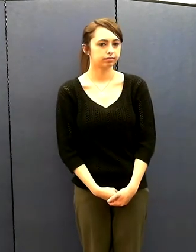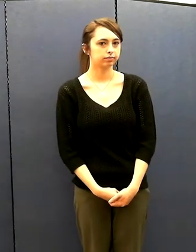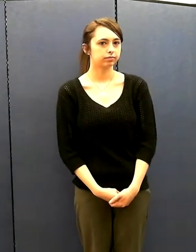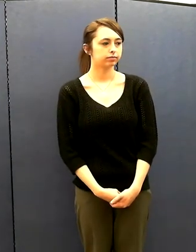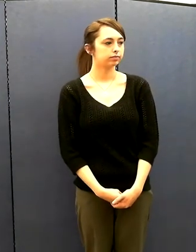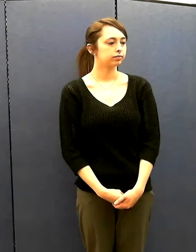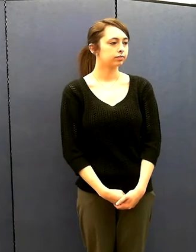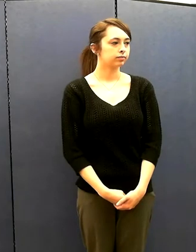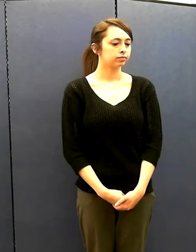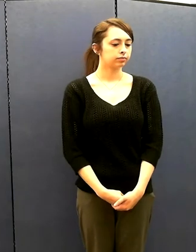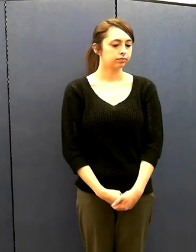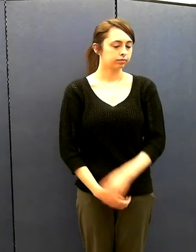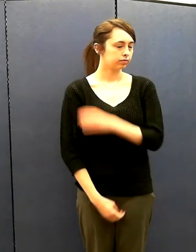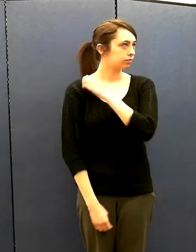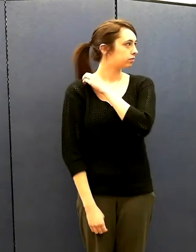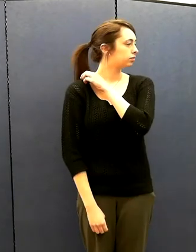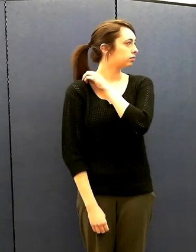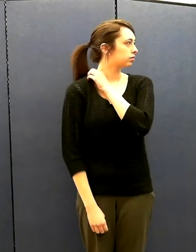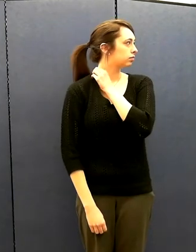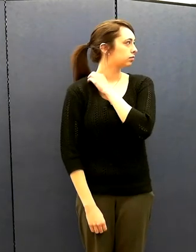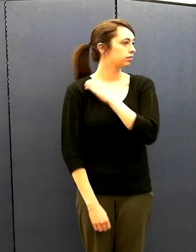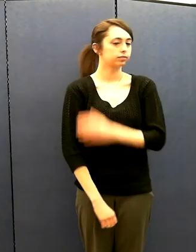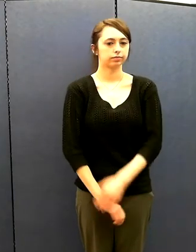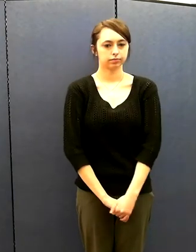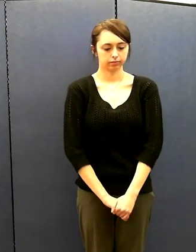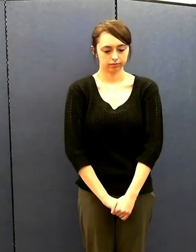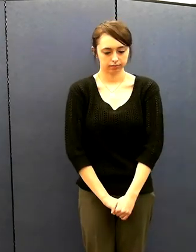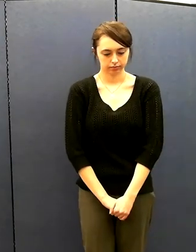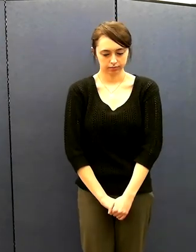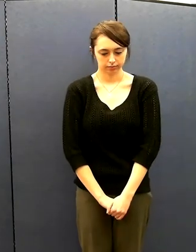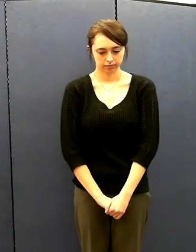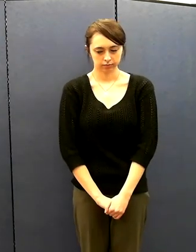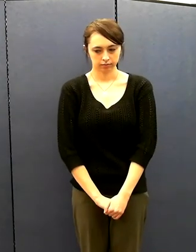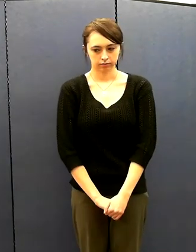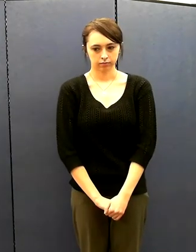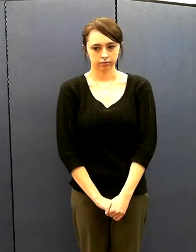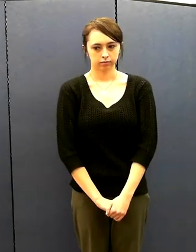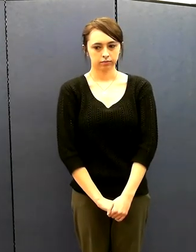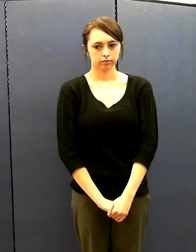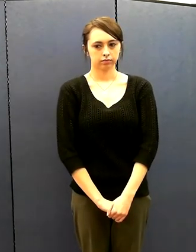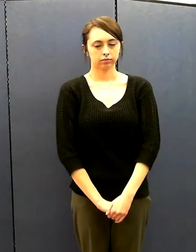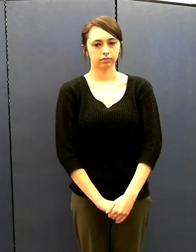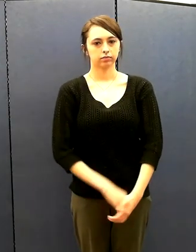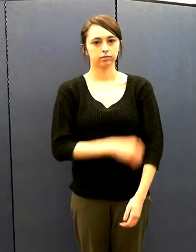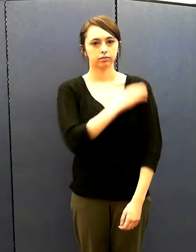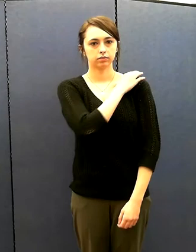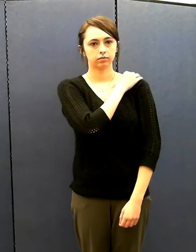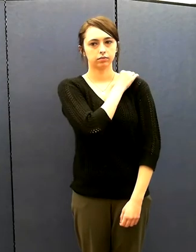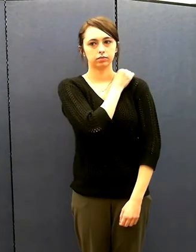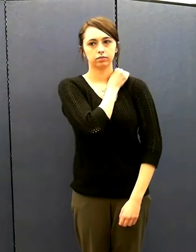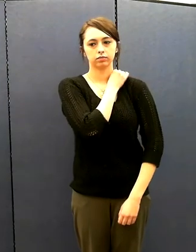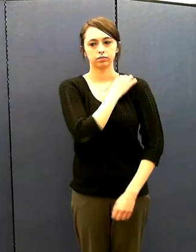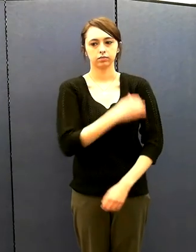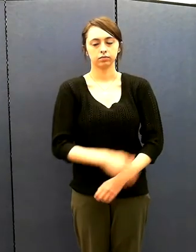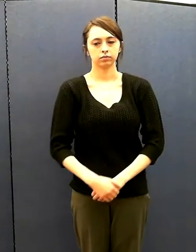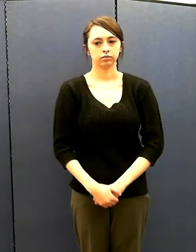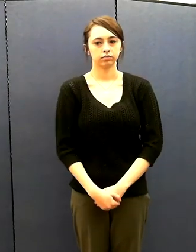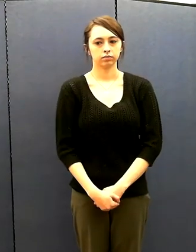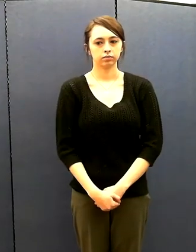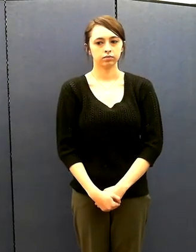The curriculum for the course is derived from 30 years of people studying motorcycle safety, and the